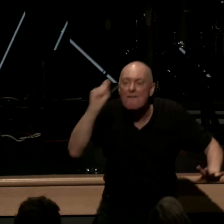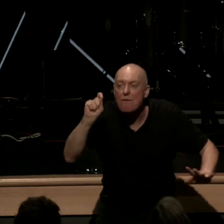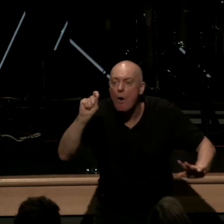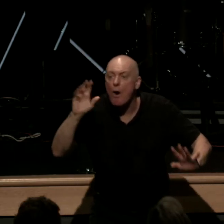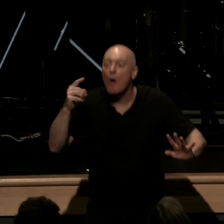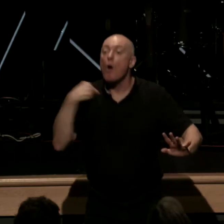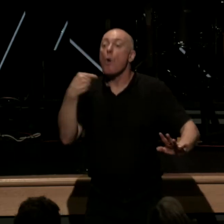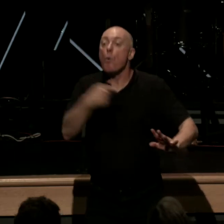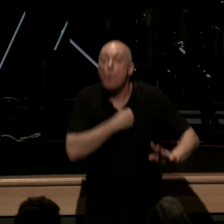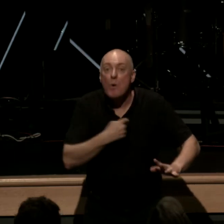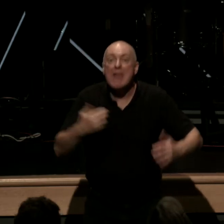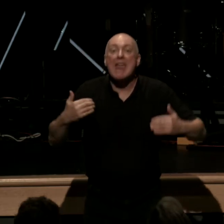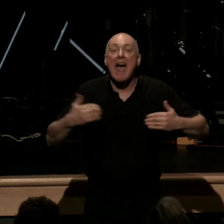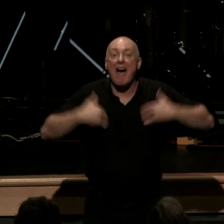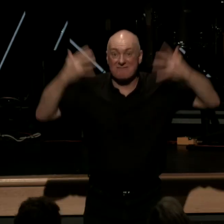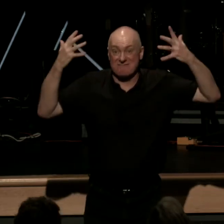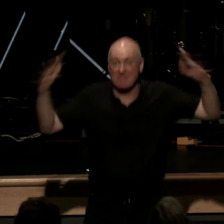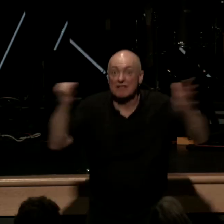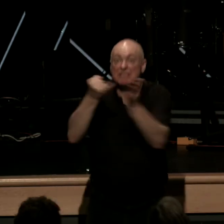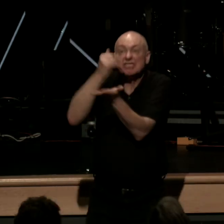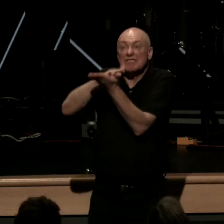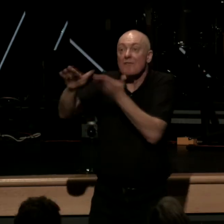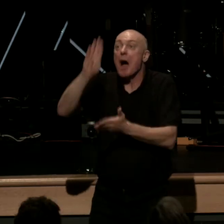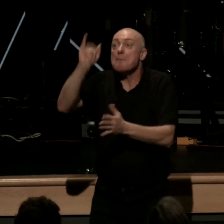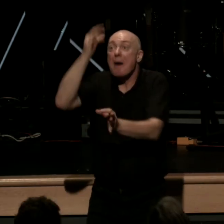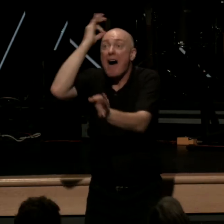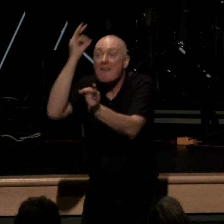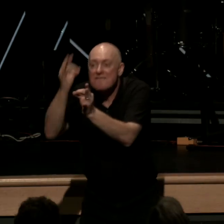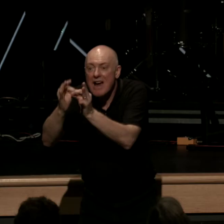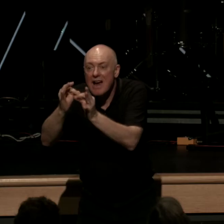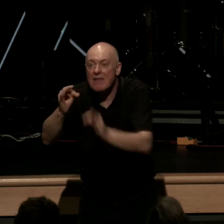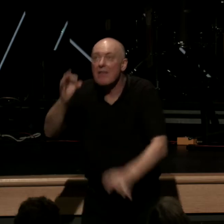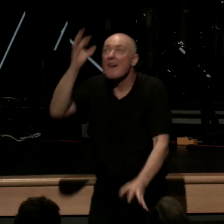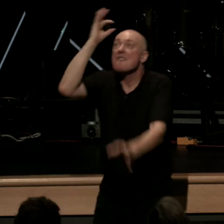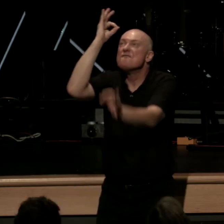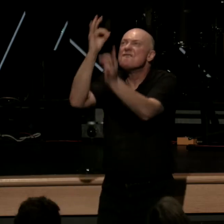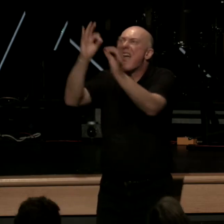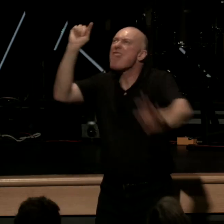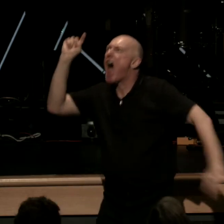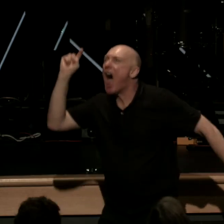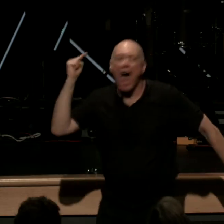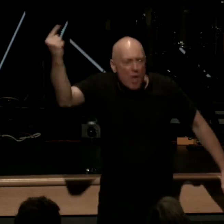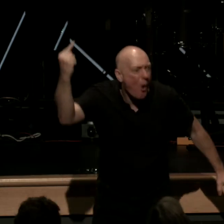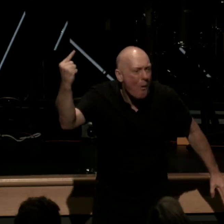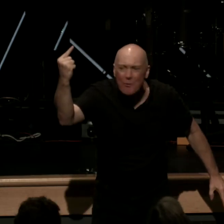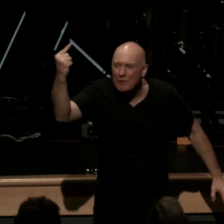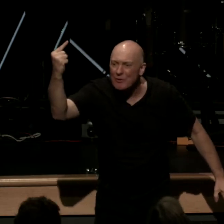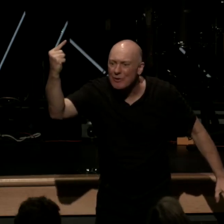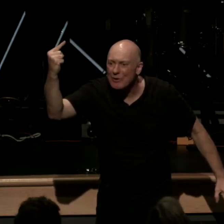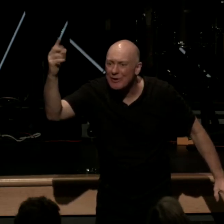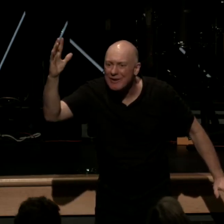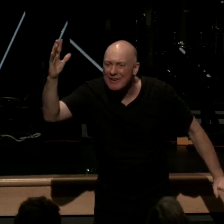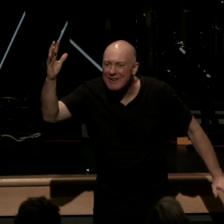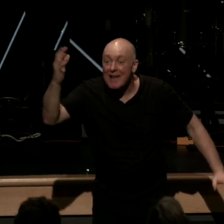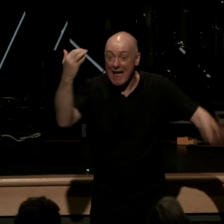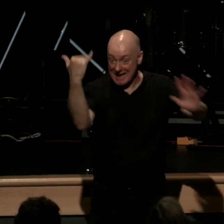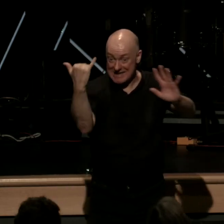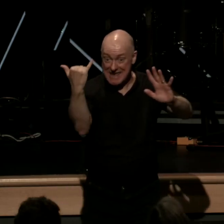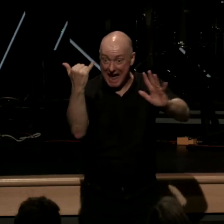have been justified by faith sola fide and now you throw this truth in the combination